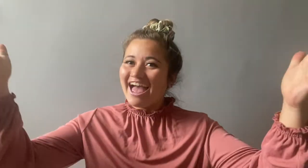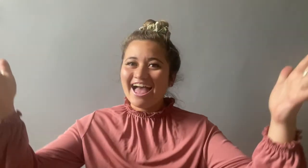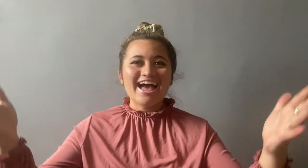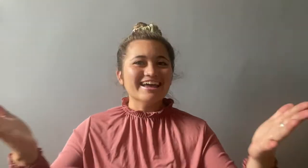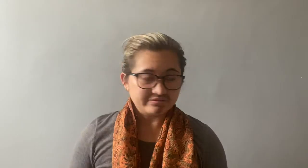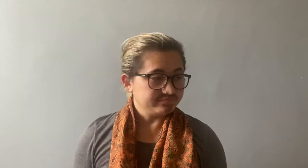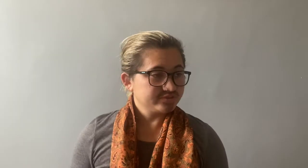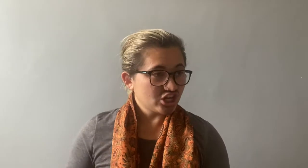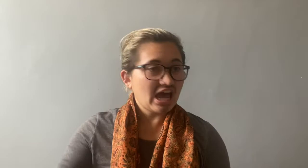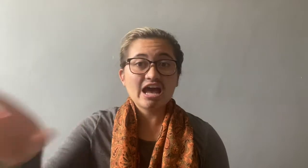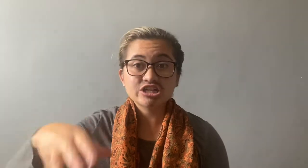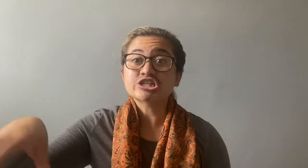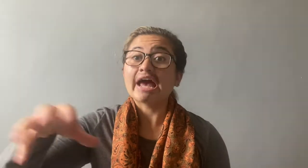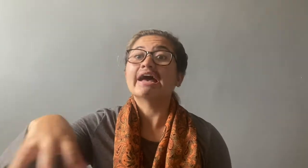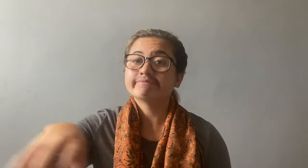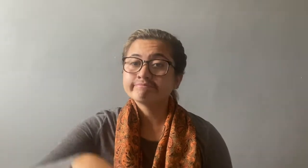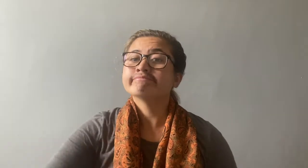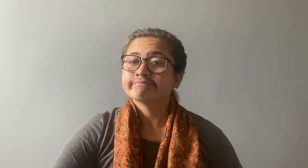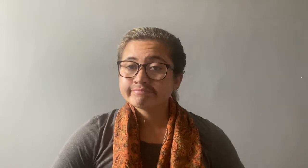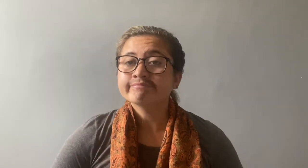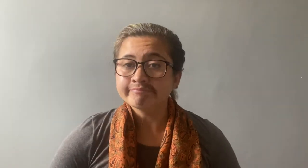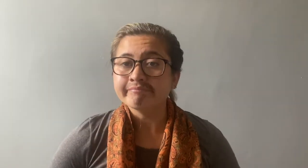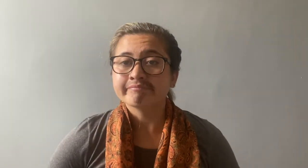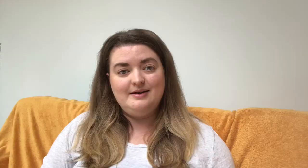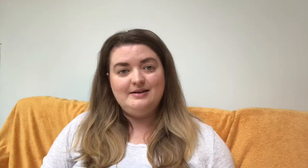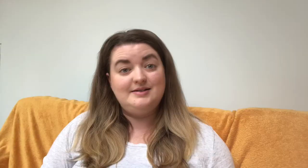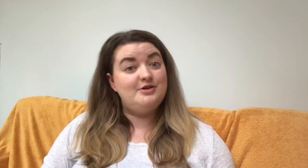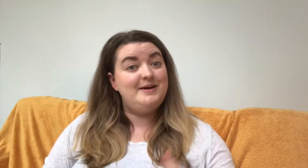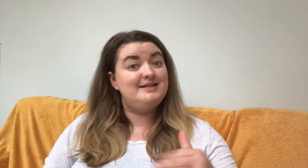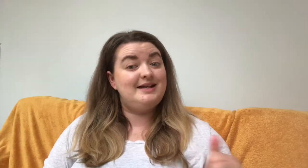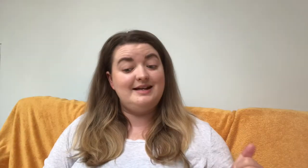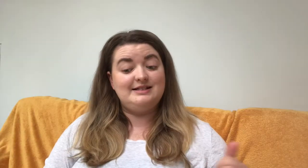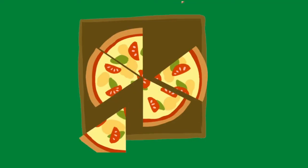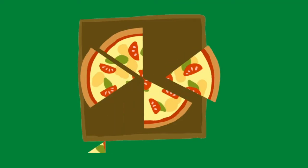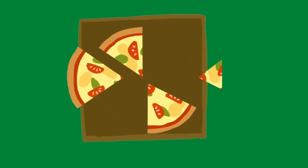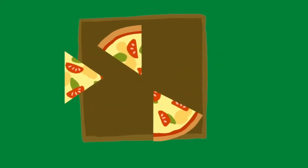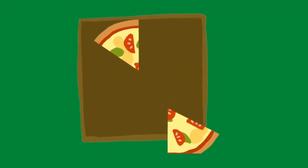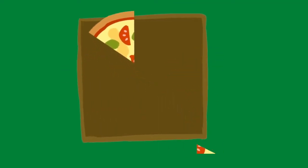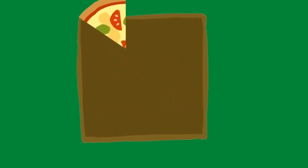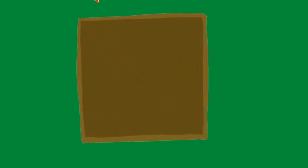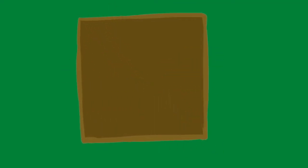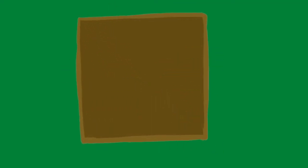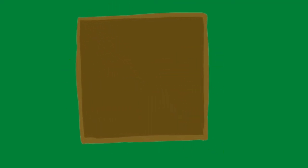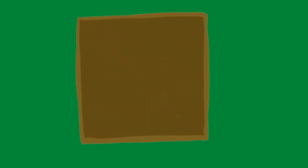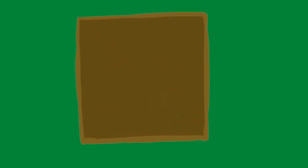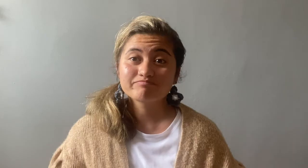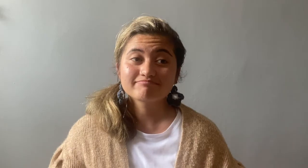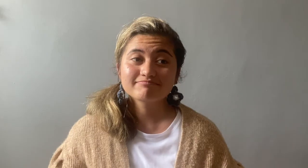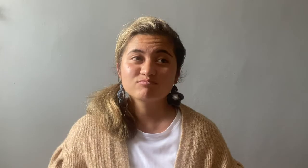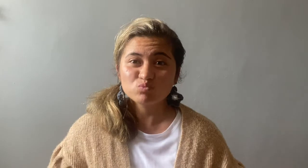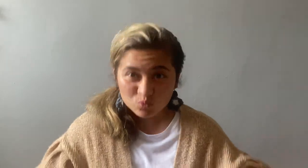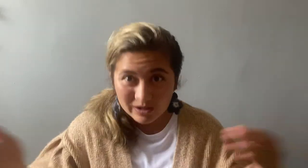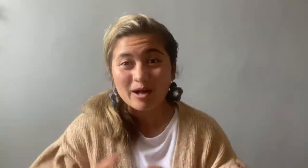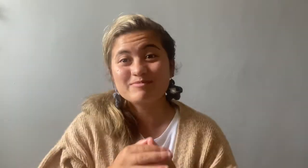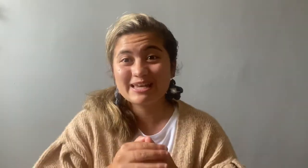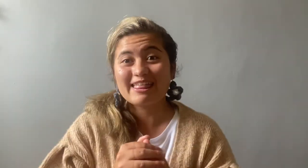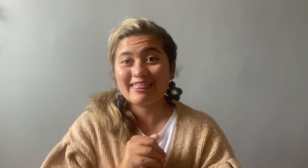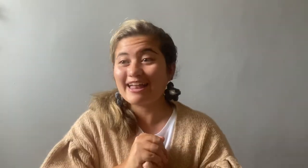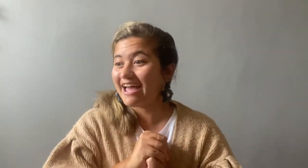that perhaps the toppings could be used together too. So the pizza is split into three and each leader vows that people should be